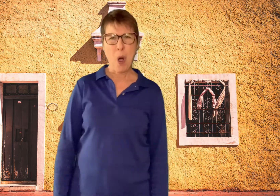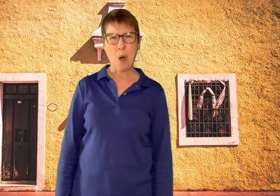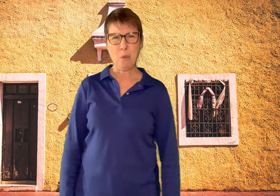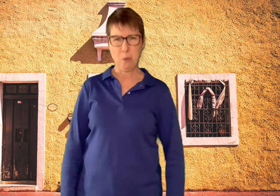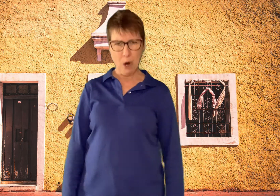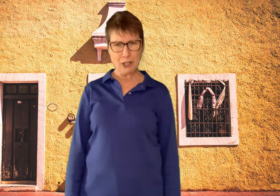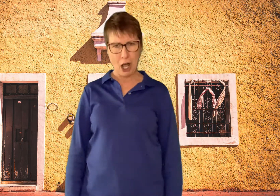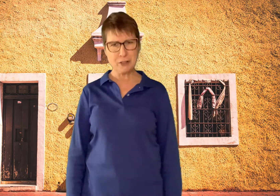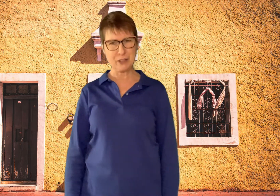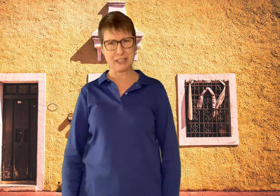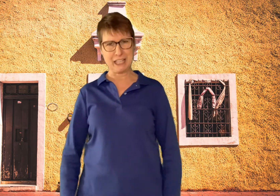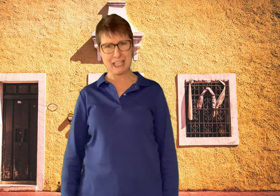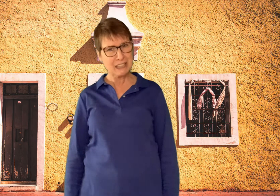100 kilos?